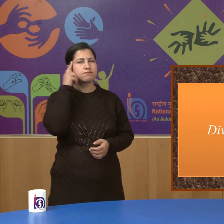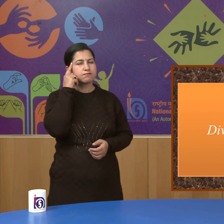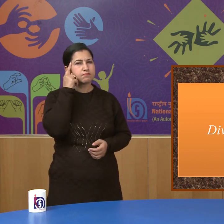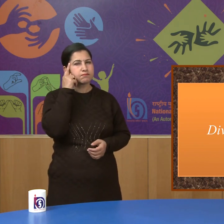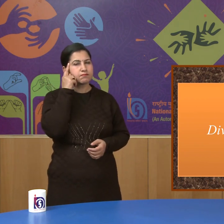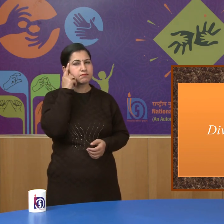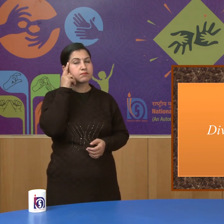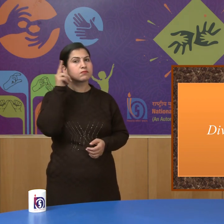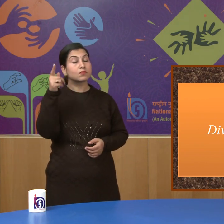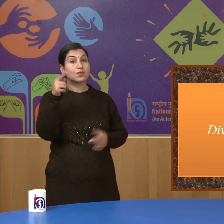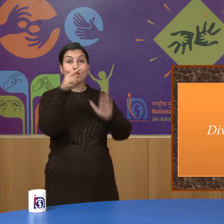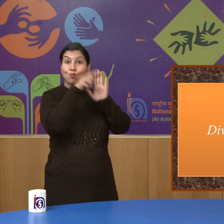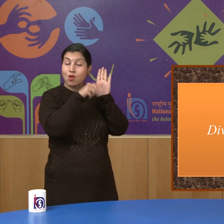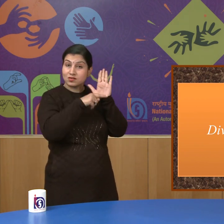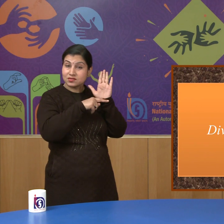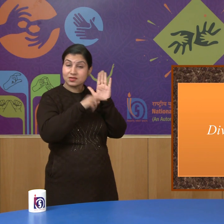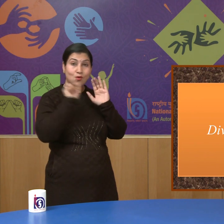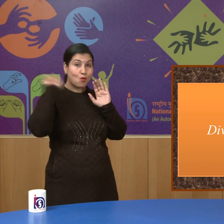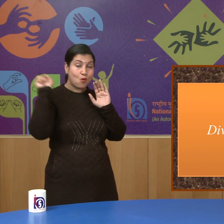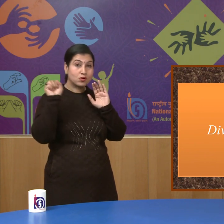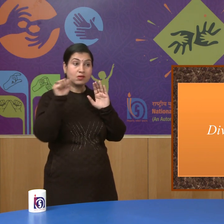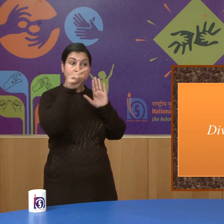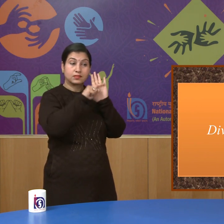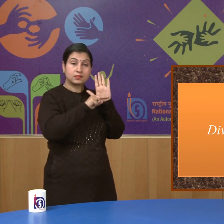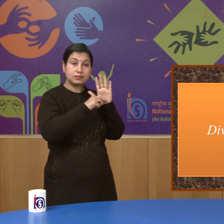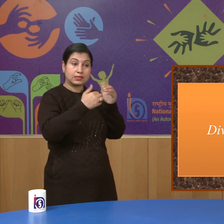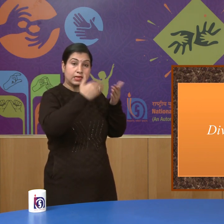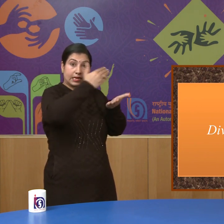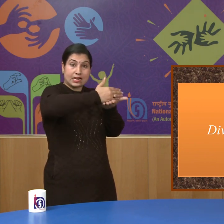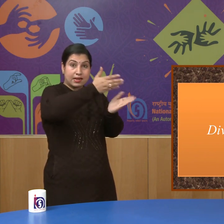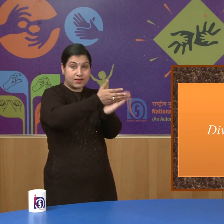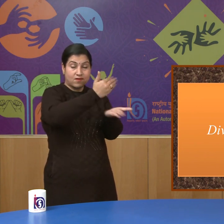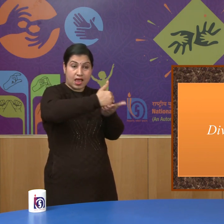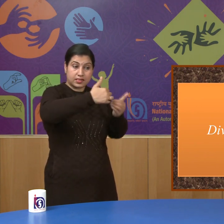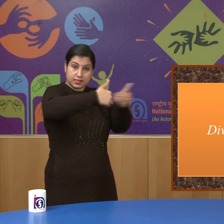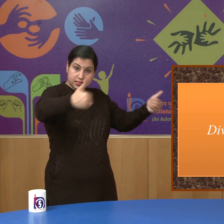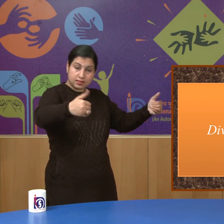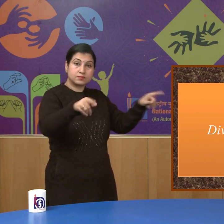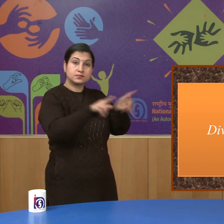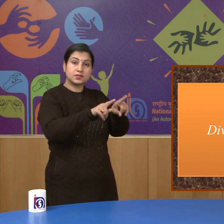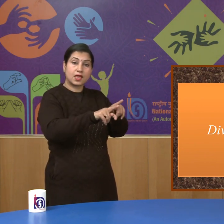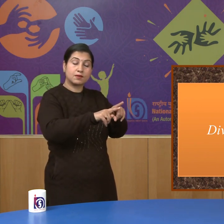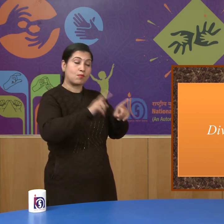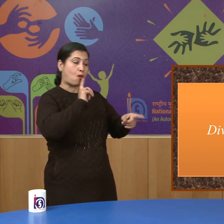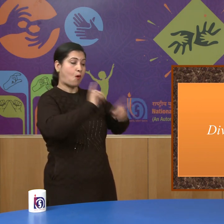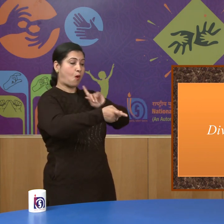this policy of divide and rule was created by